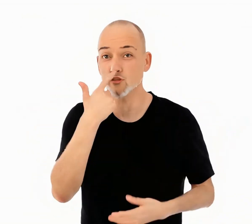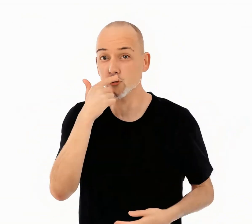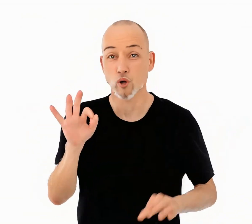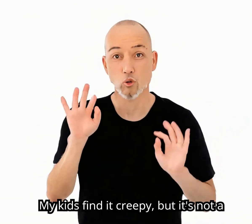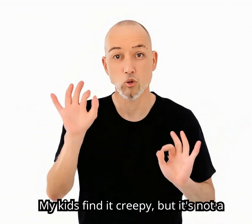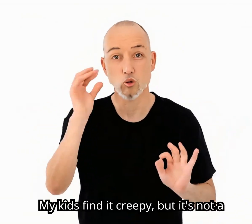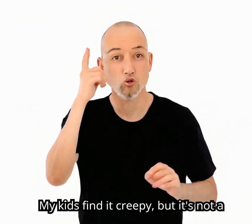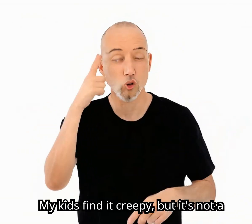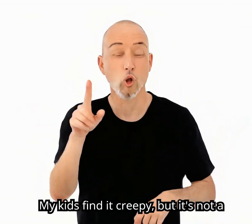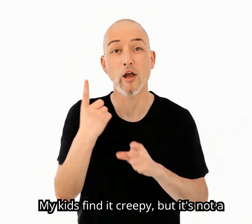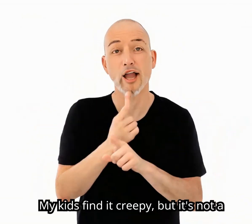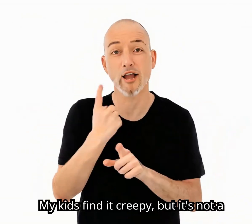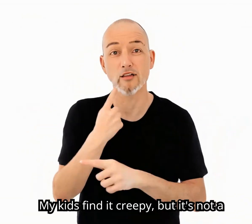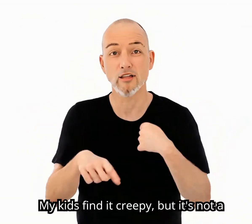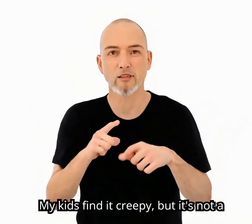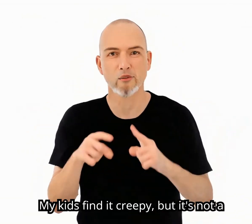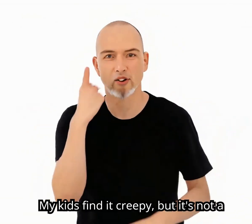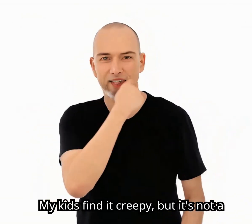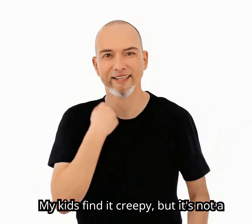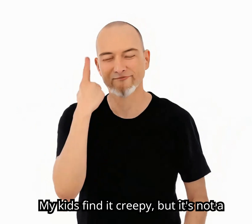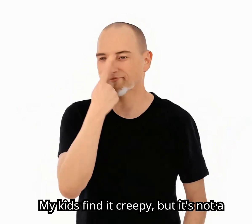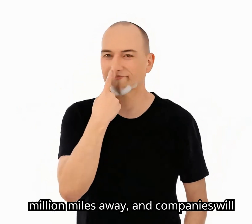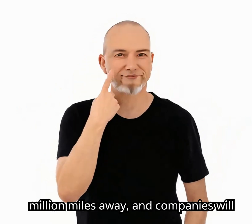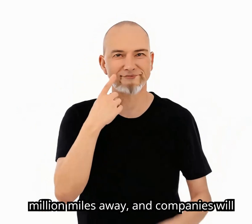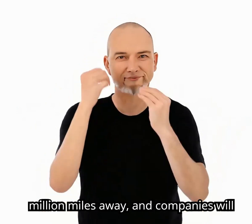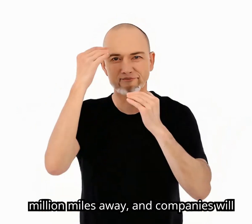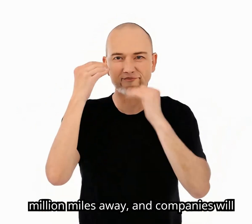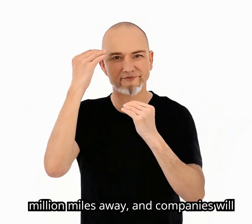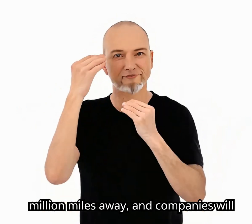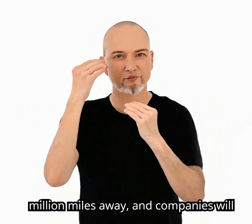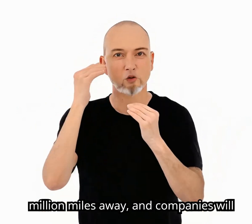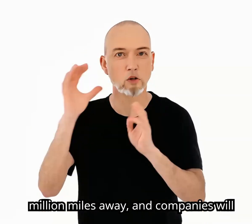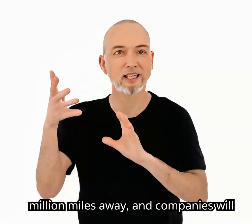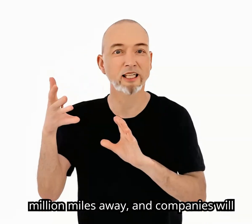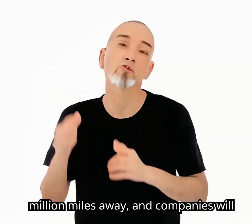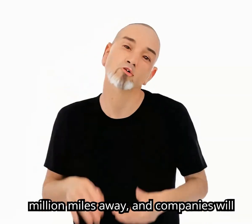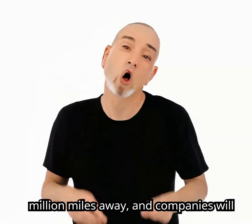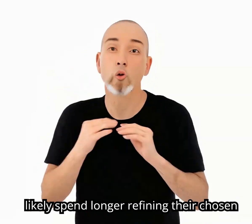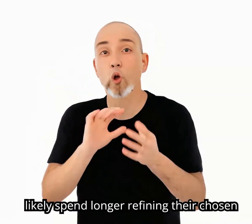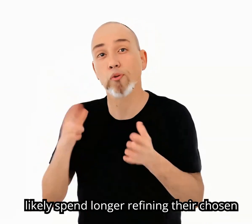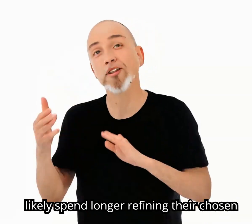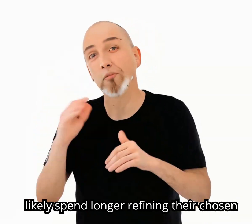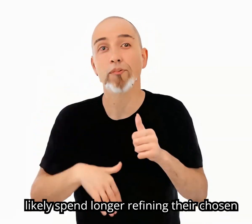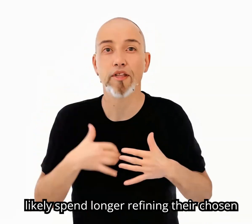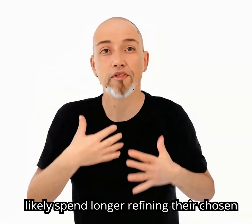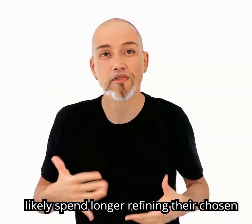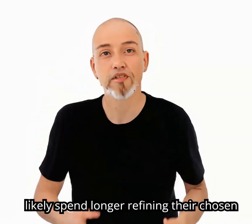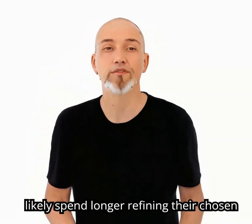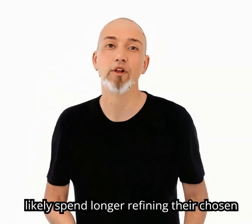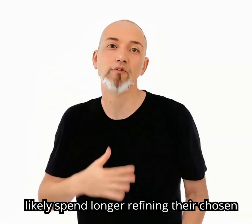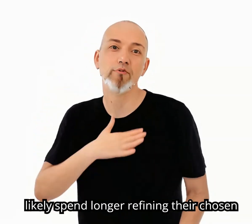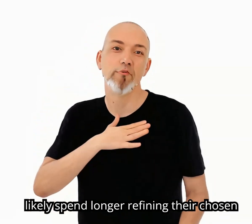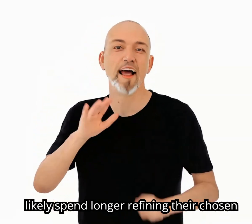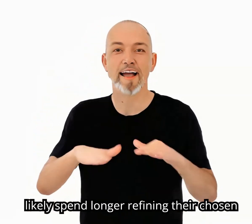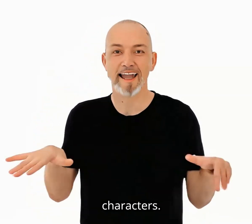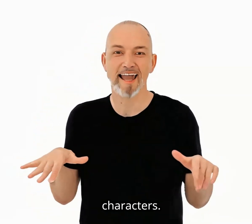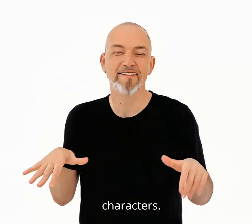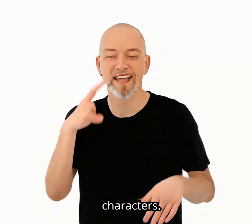My kids find it creepy, but it's not a million miles away, and companies will likely spend longer refining their chosen characters.